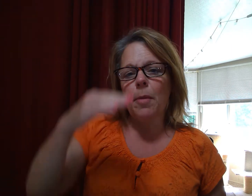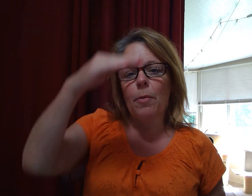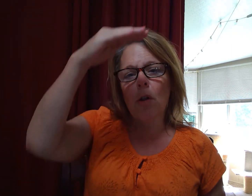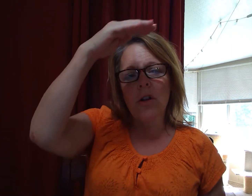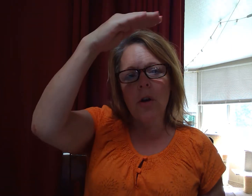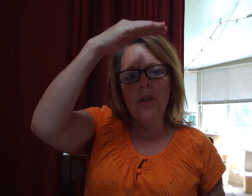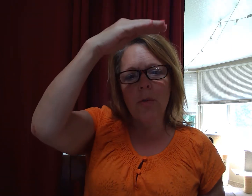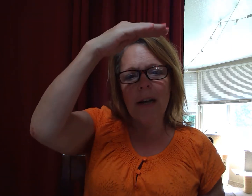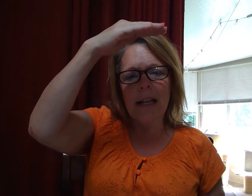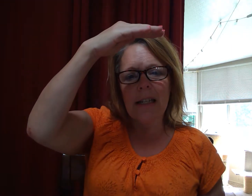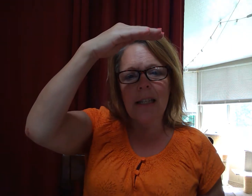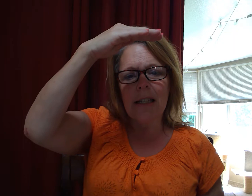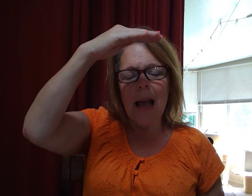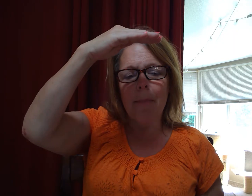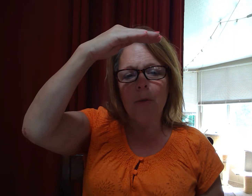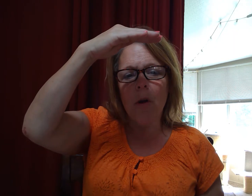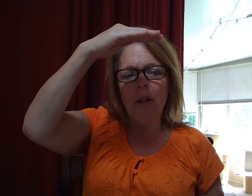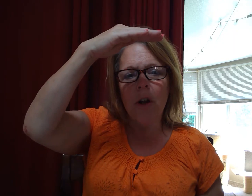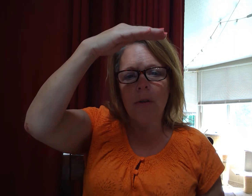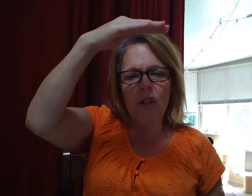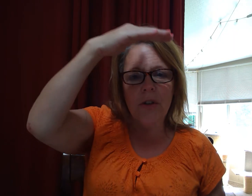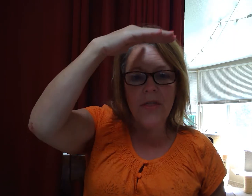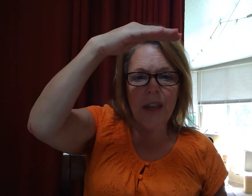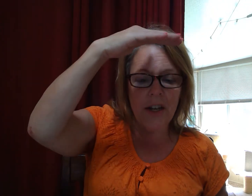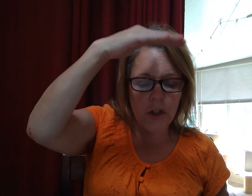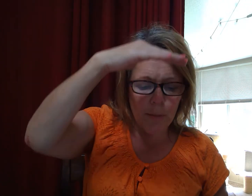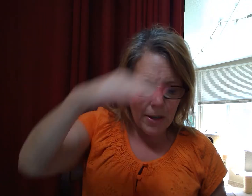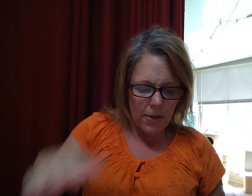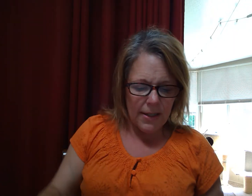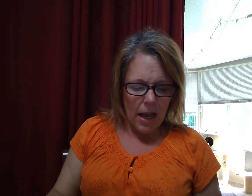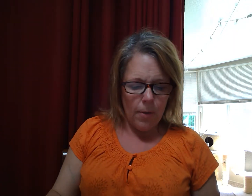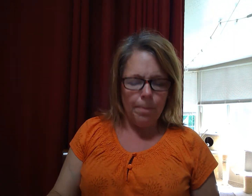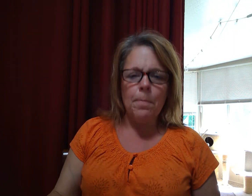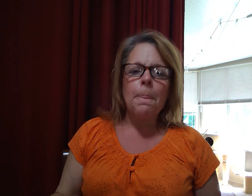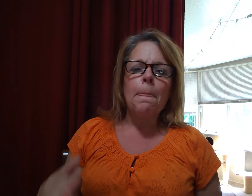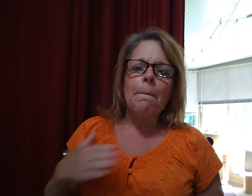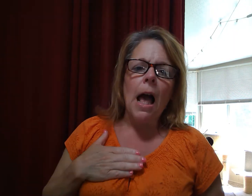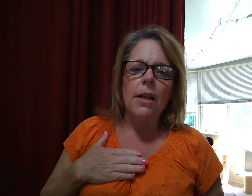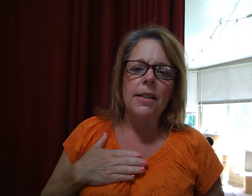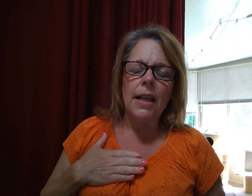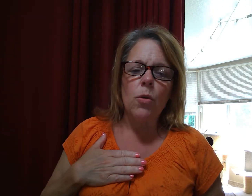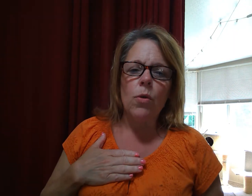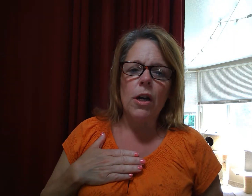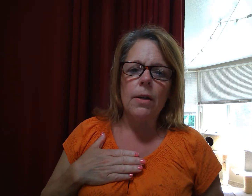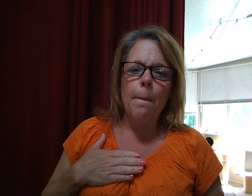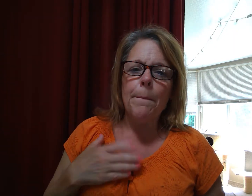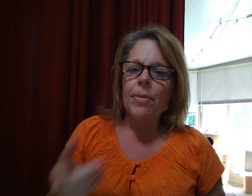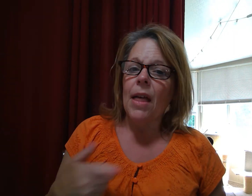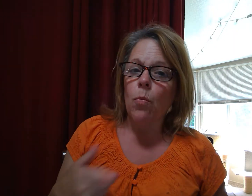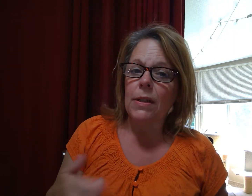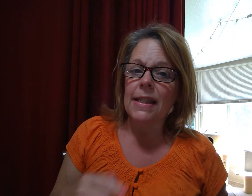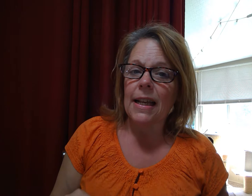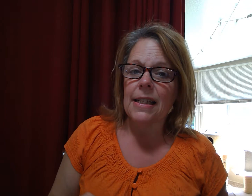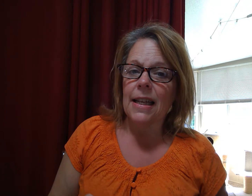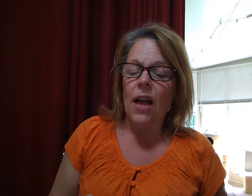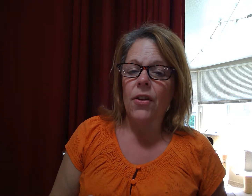my roller coaster. When I get to the top of the roller coaster. There's your middle sound. I'll say the word. Then we'll say it together.